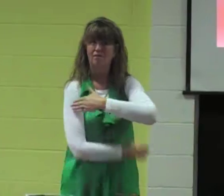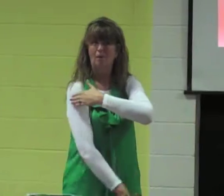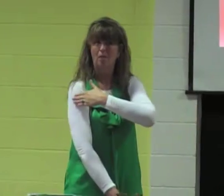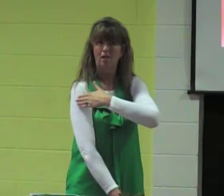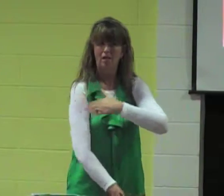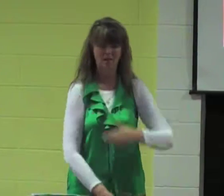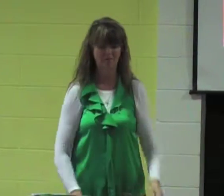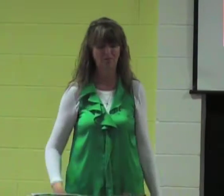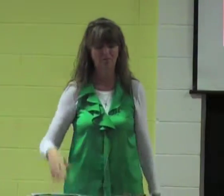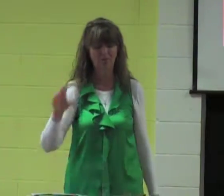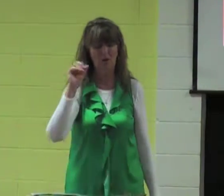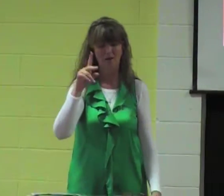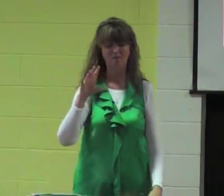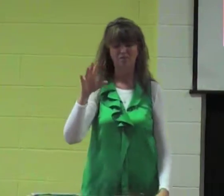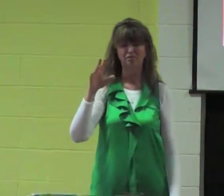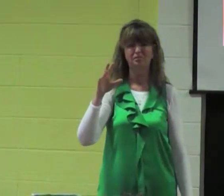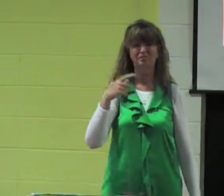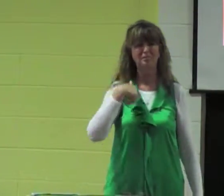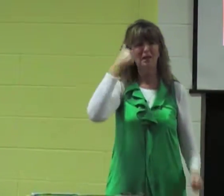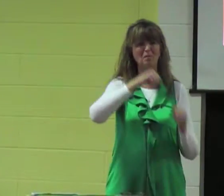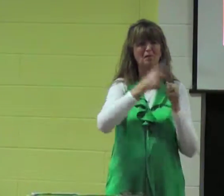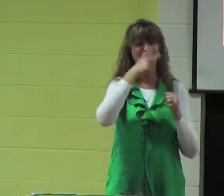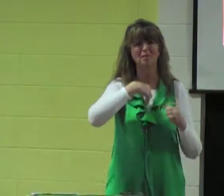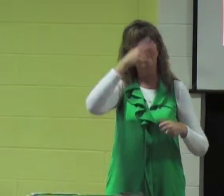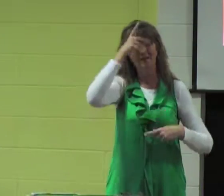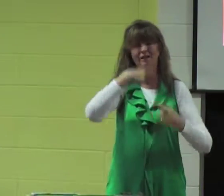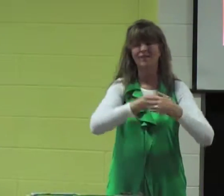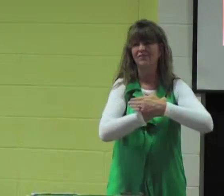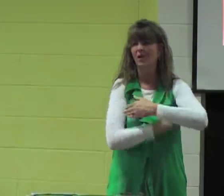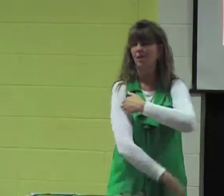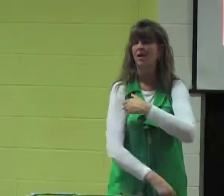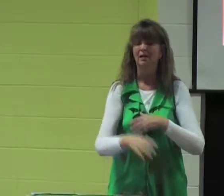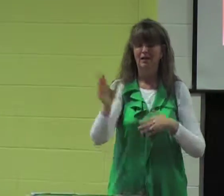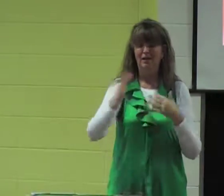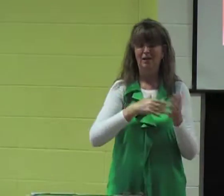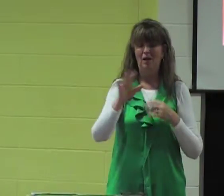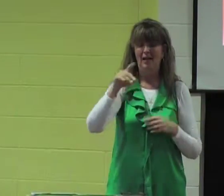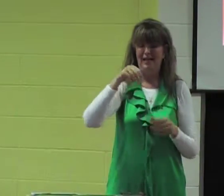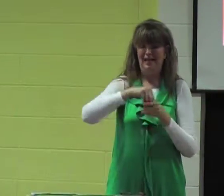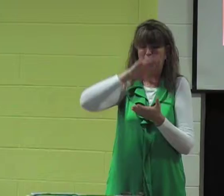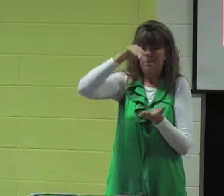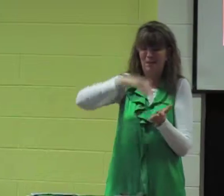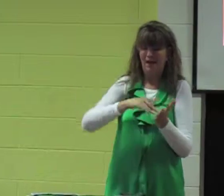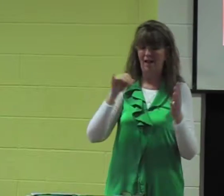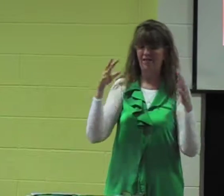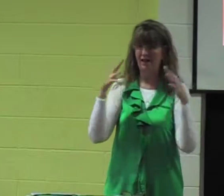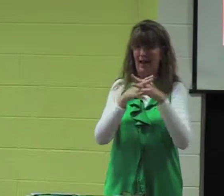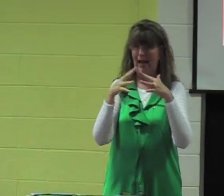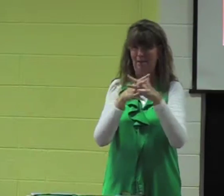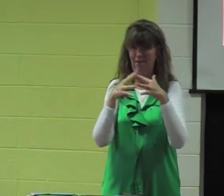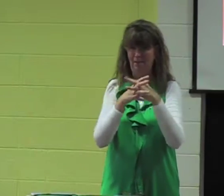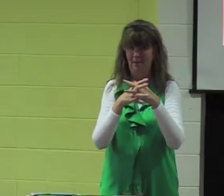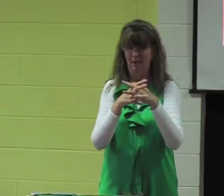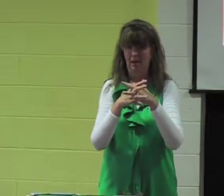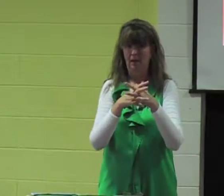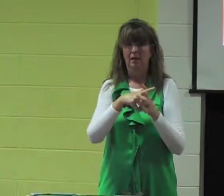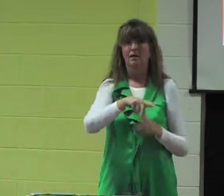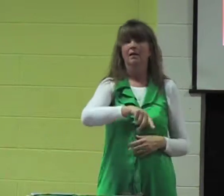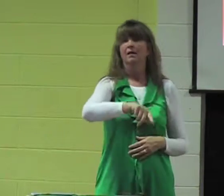I think this is the sign of Fumble, right? I remember seeing my dad sign that anyway. So in the middle of the football